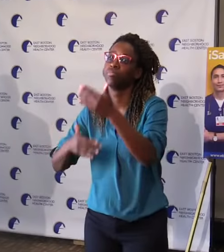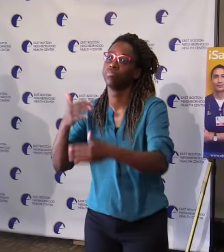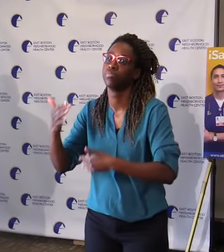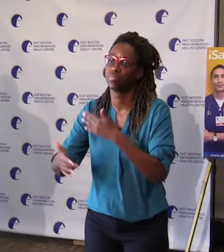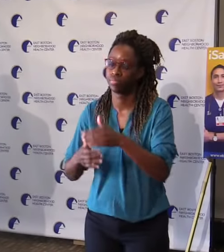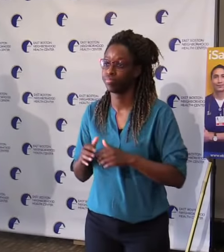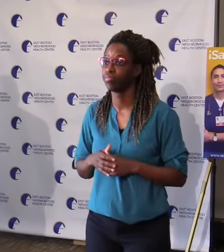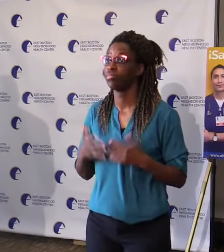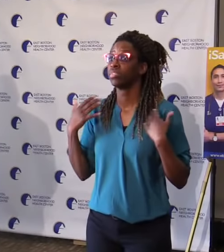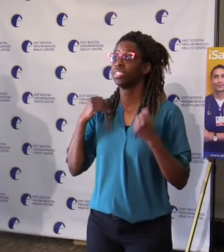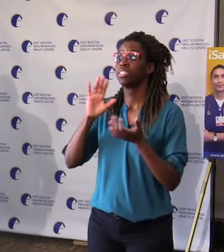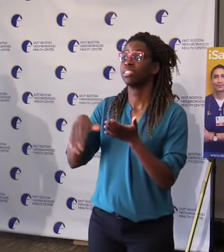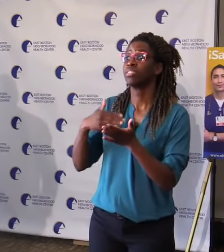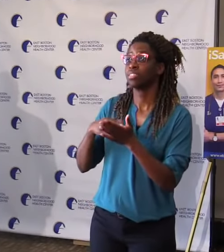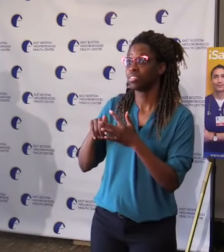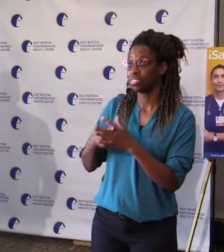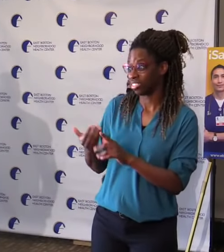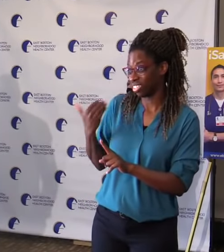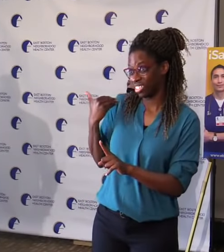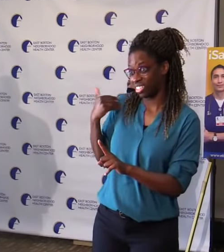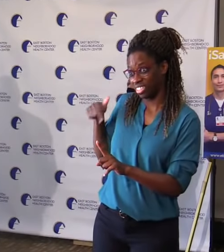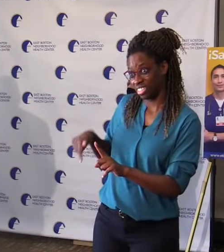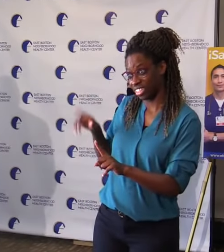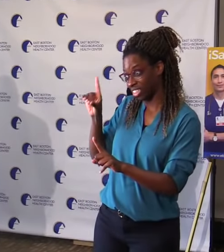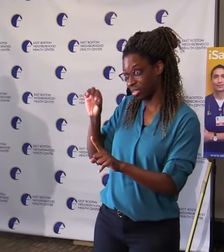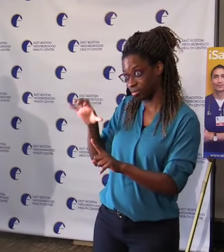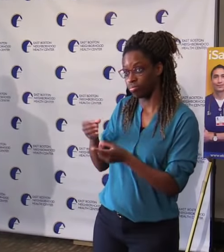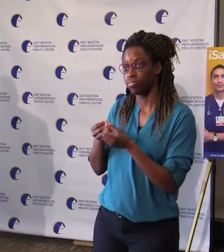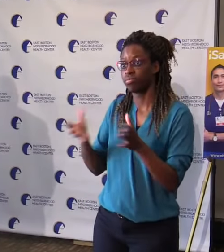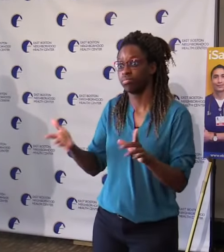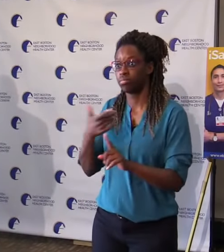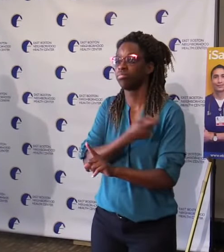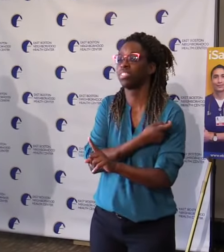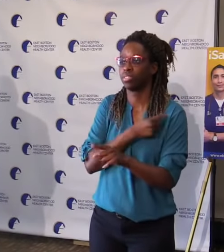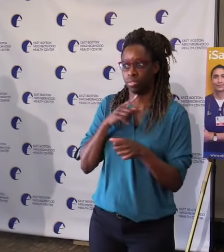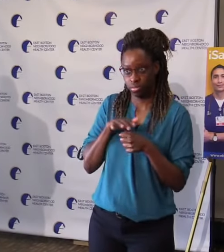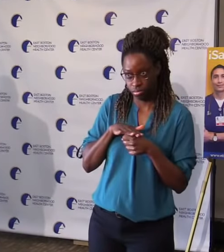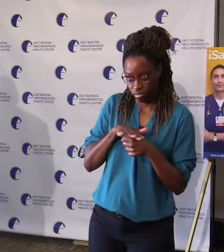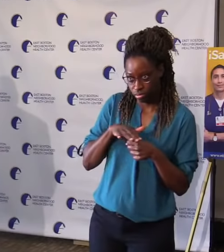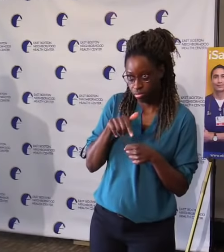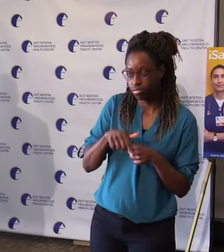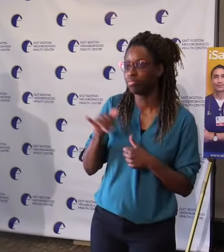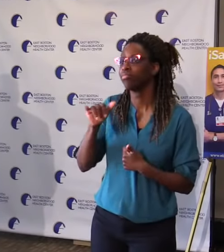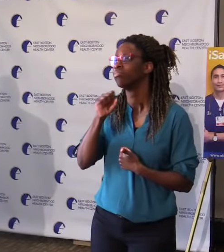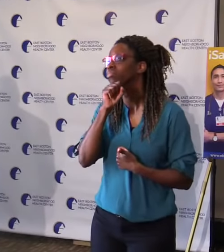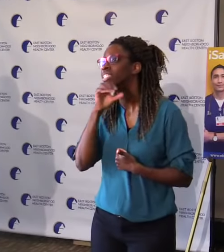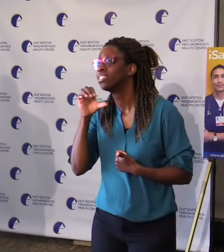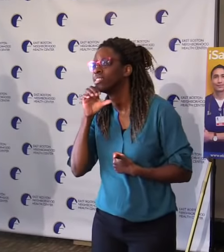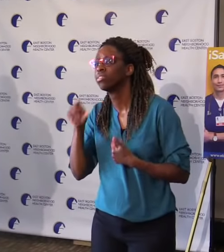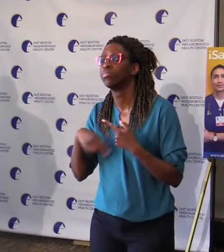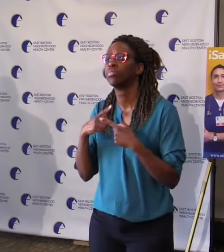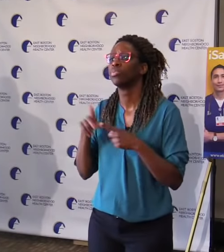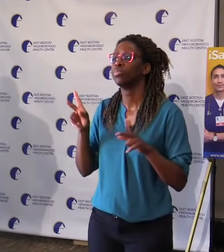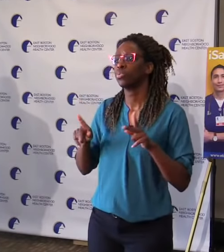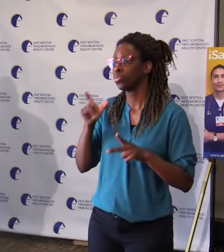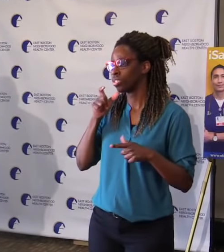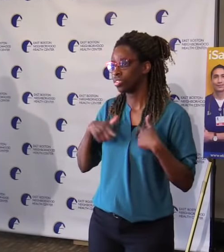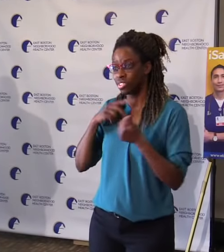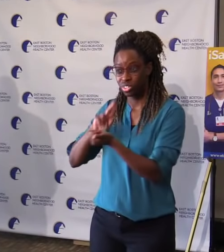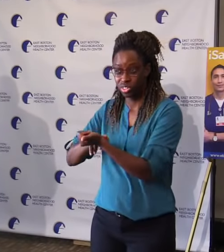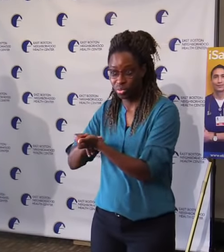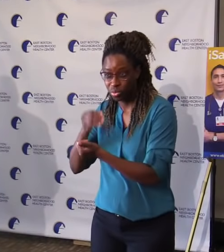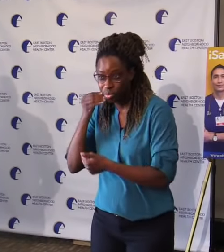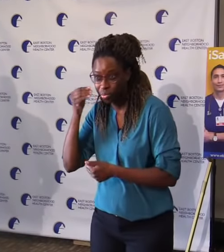who are 75 years and older, and also administering the vaccine in congregate care settings, like housing shelters,